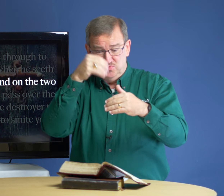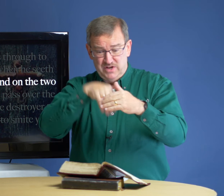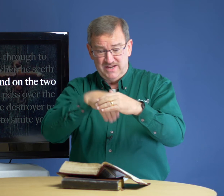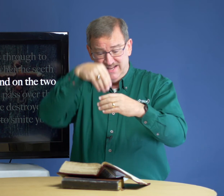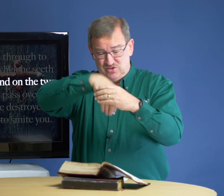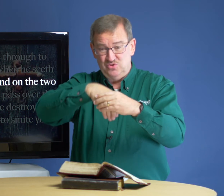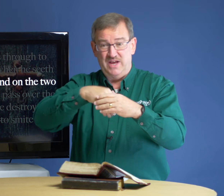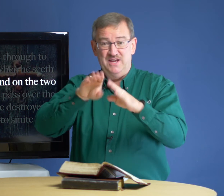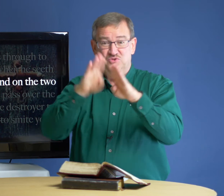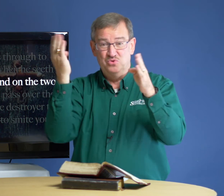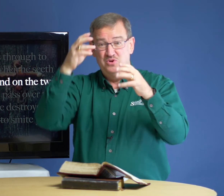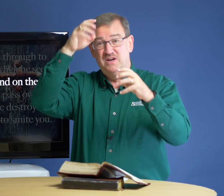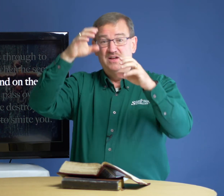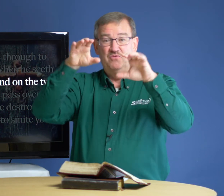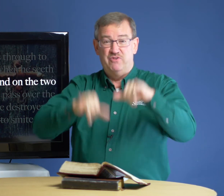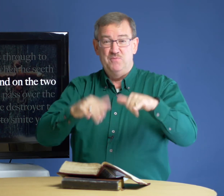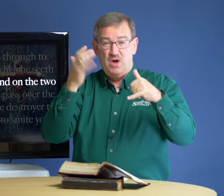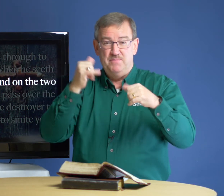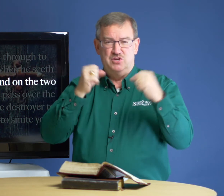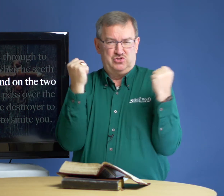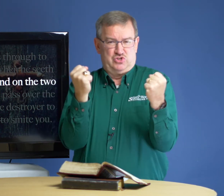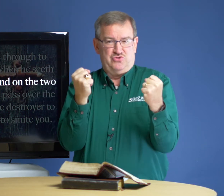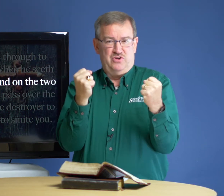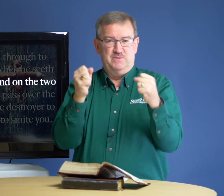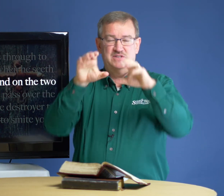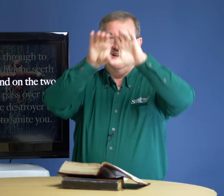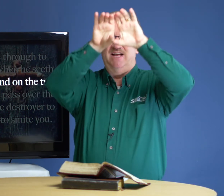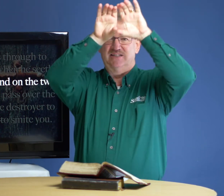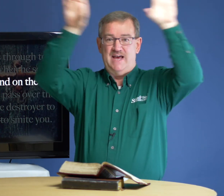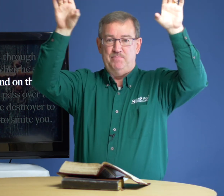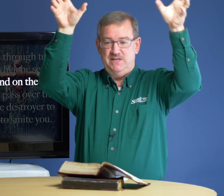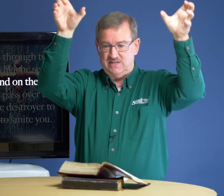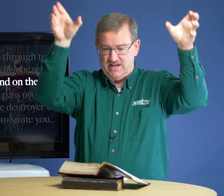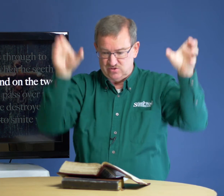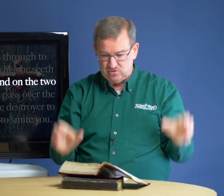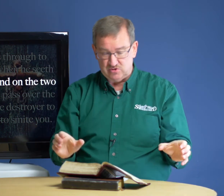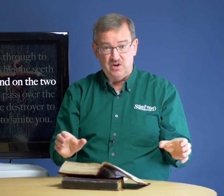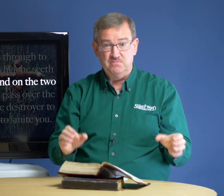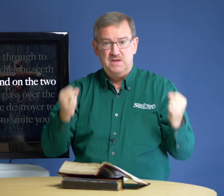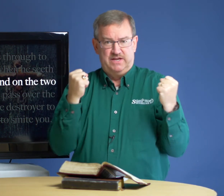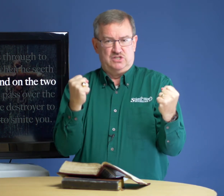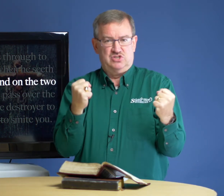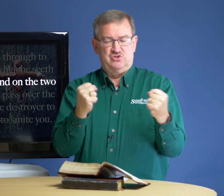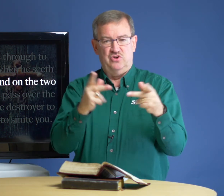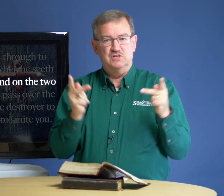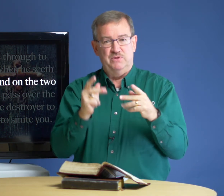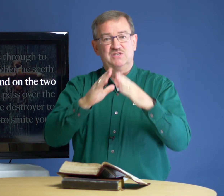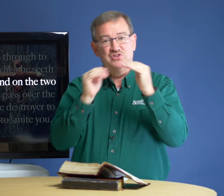run into a door frame. Why? Because it's strong, because it has that piece. It has those strong, it's the strongest place in